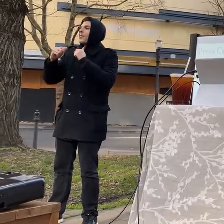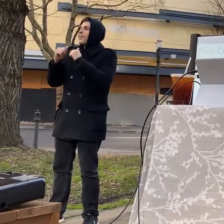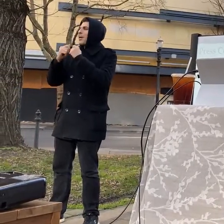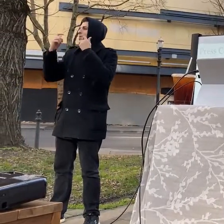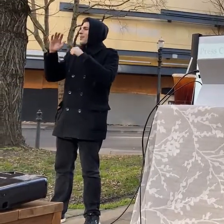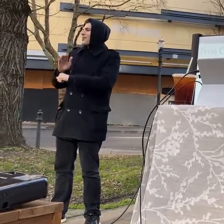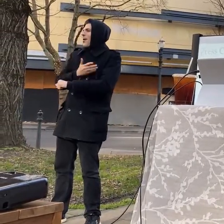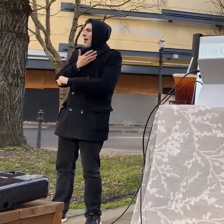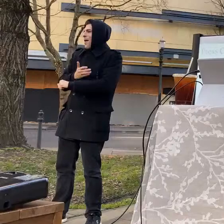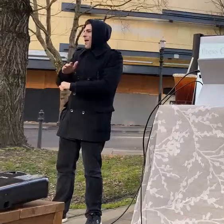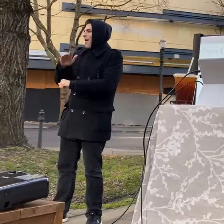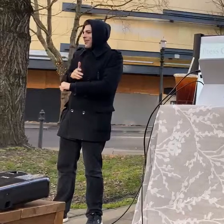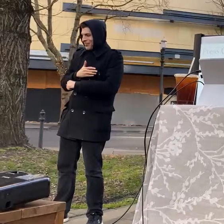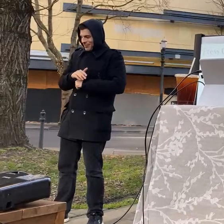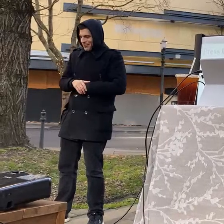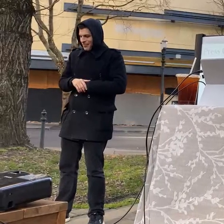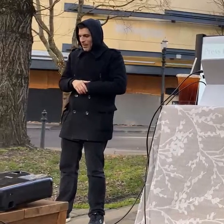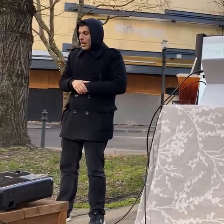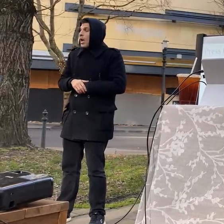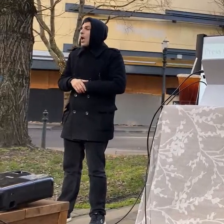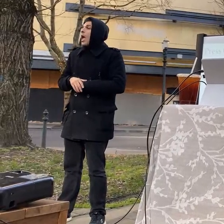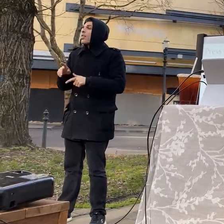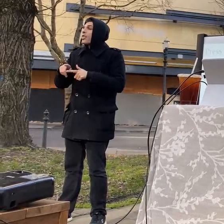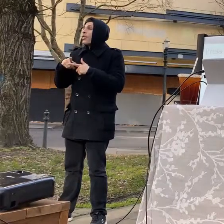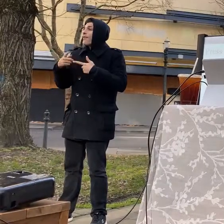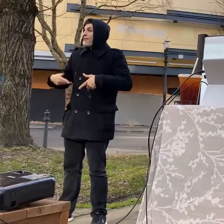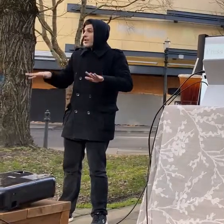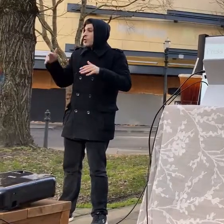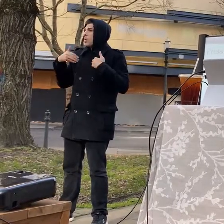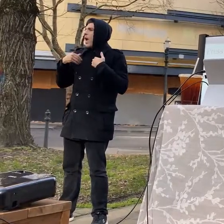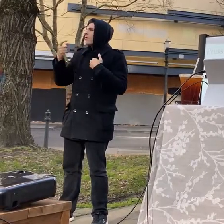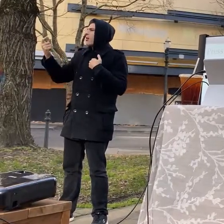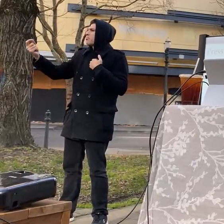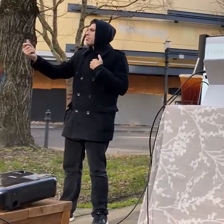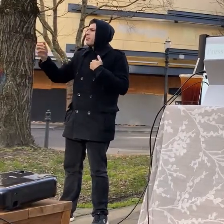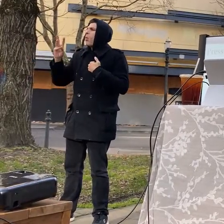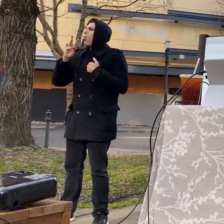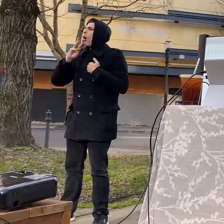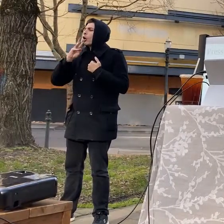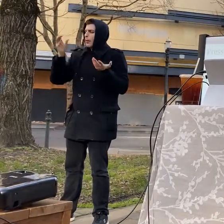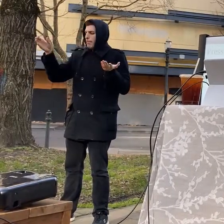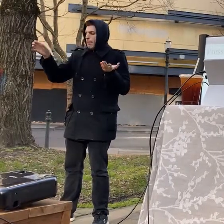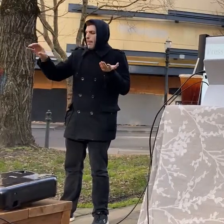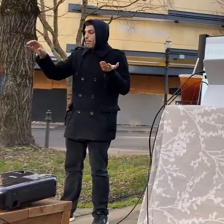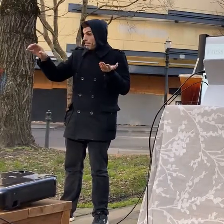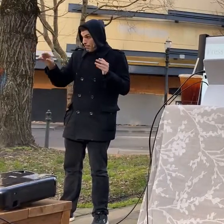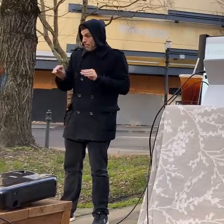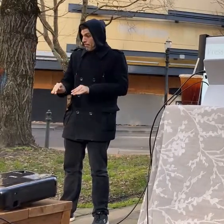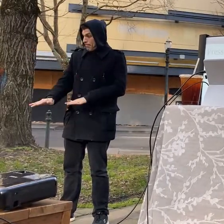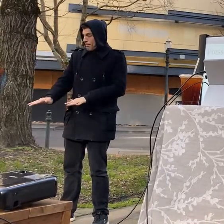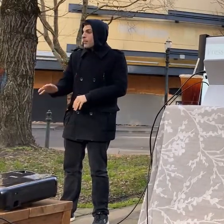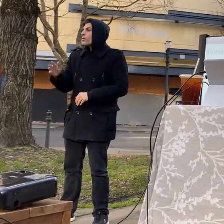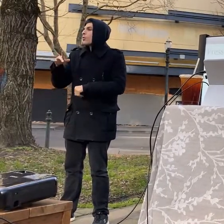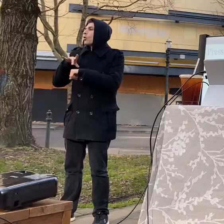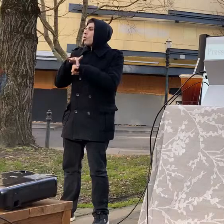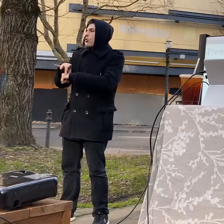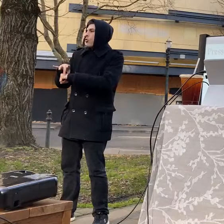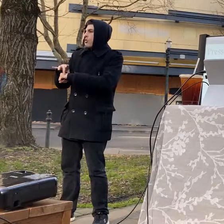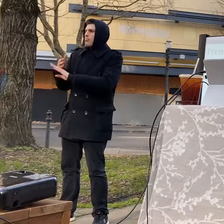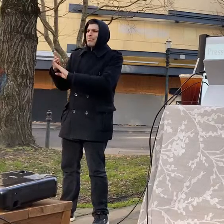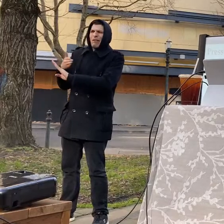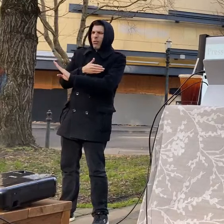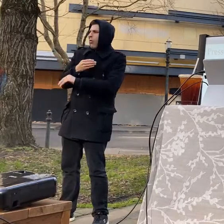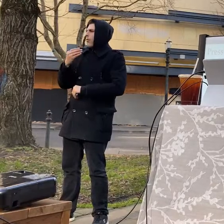my legal name is tracy molina i grew up in celeste oregon um that used to be the social